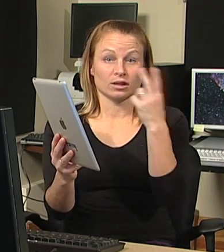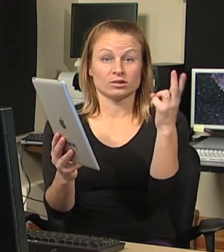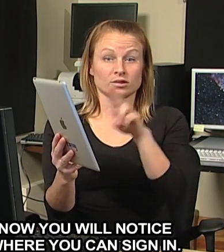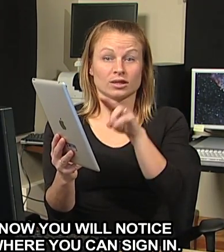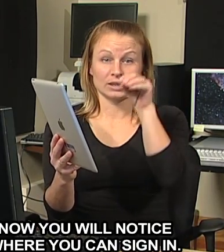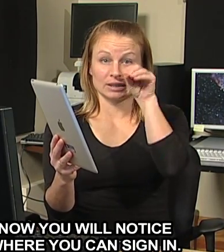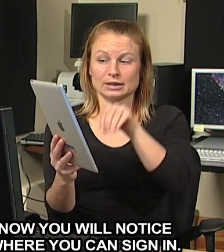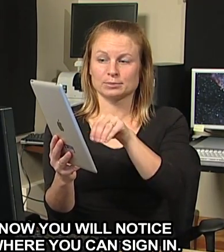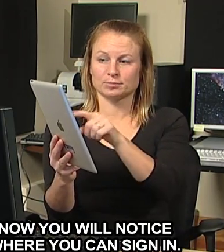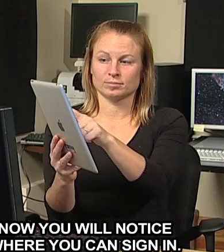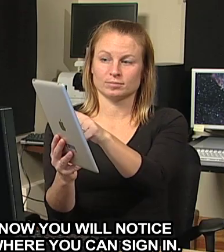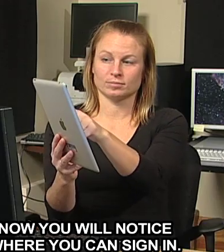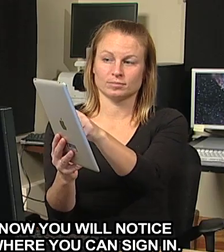Now you'll notice where you can sign in.